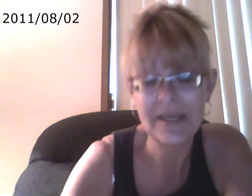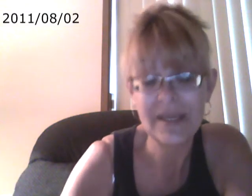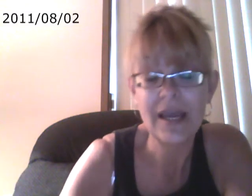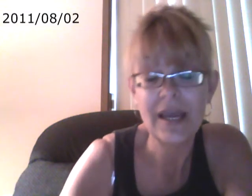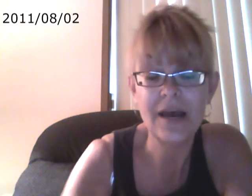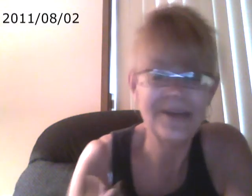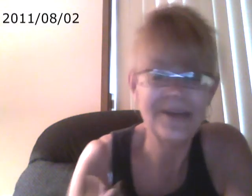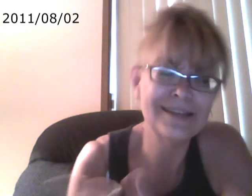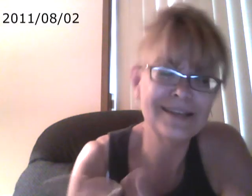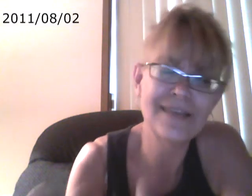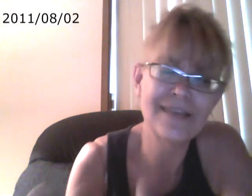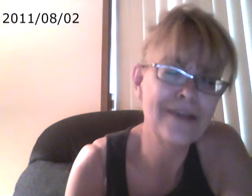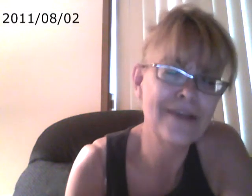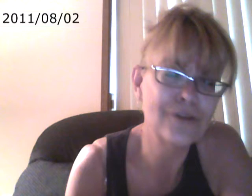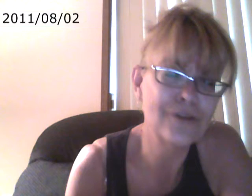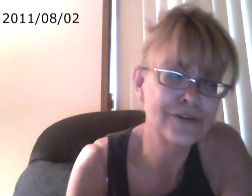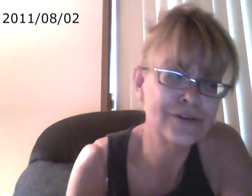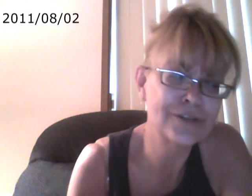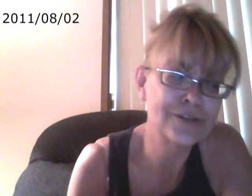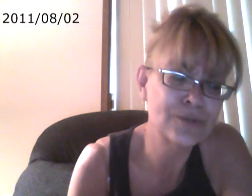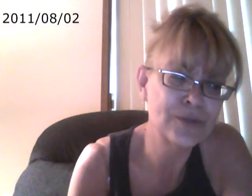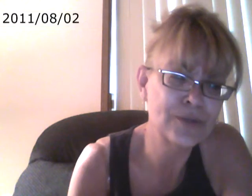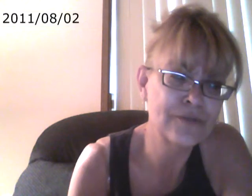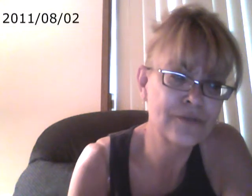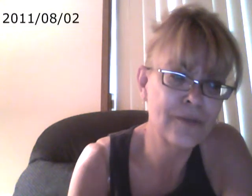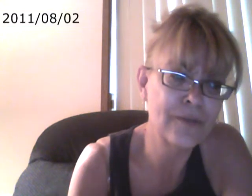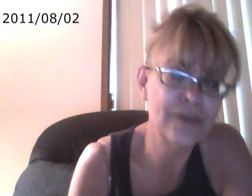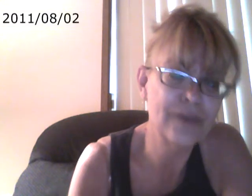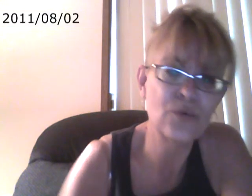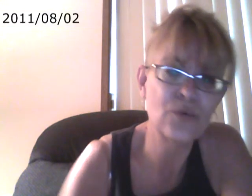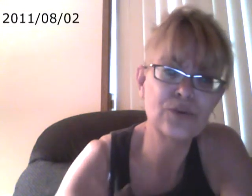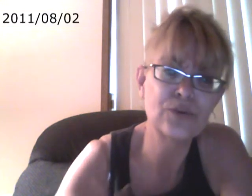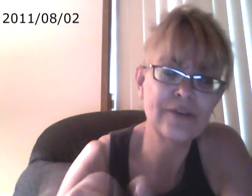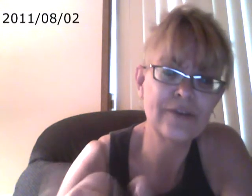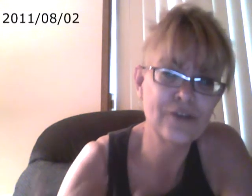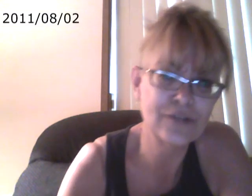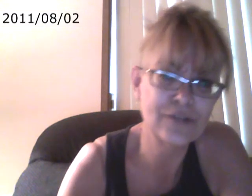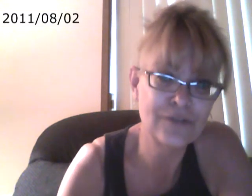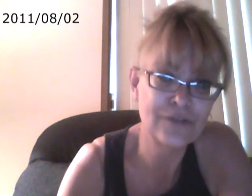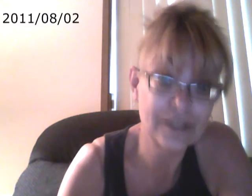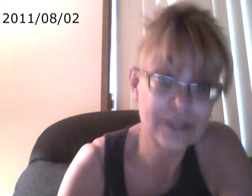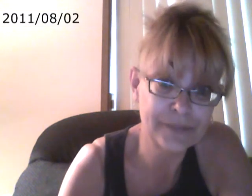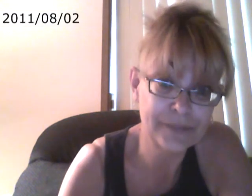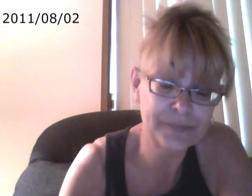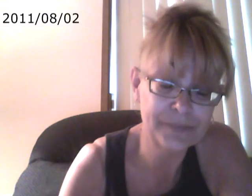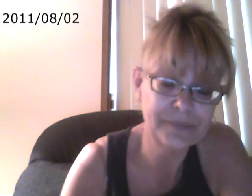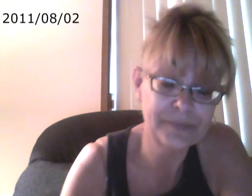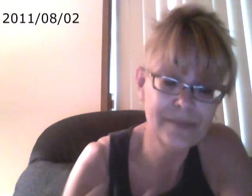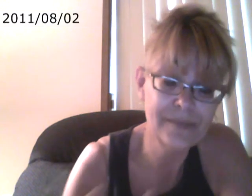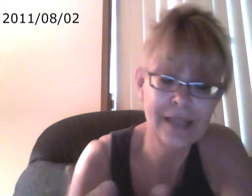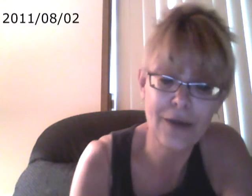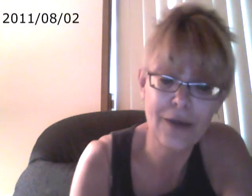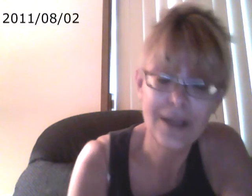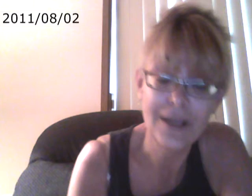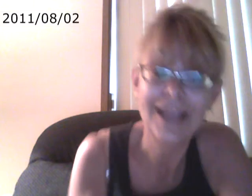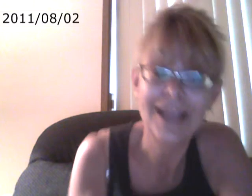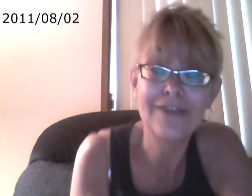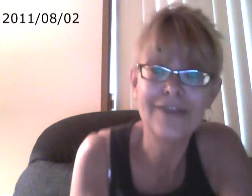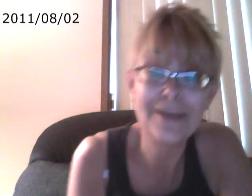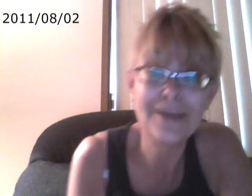Um, and it's like a $5 subscription for a month or $25 for a year. Now, if anybody